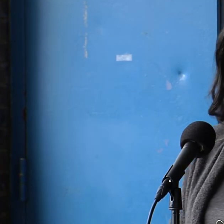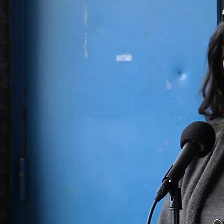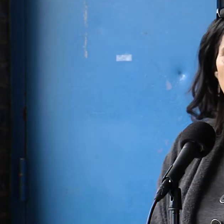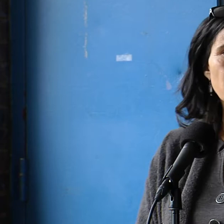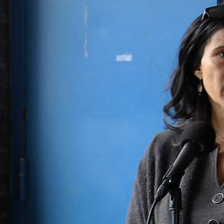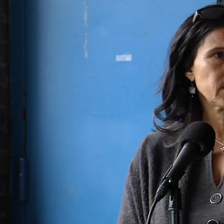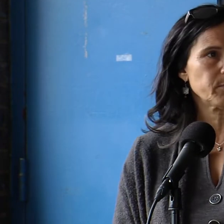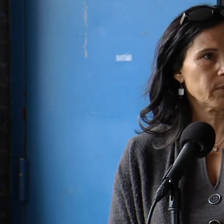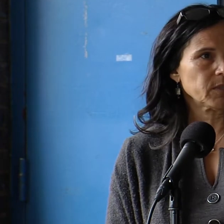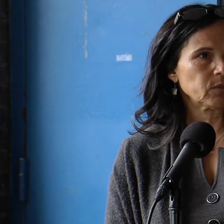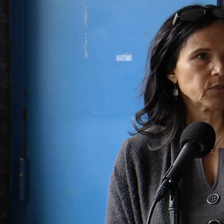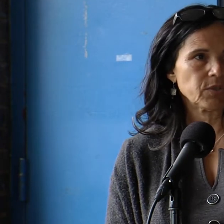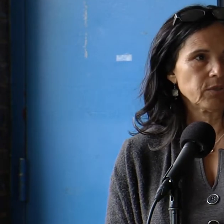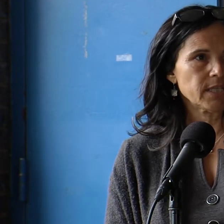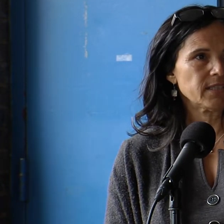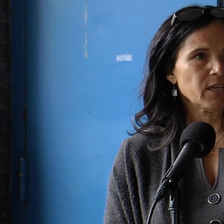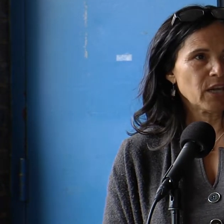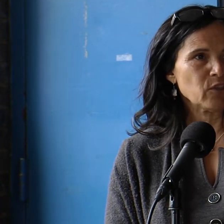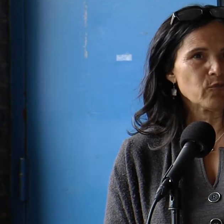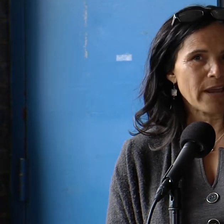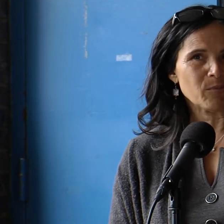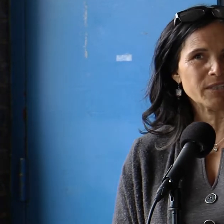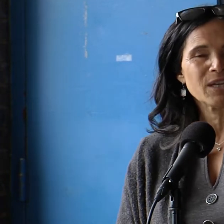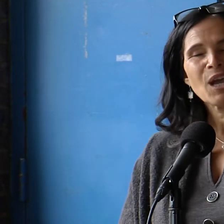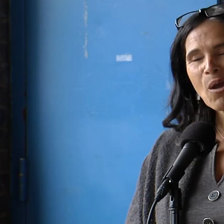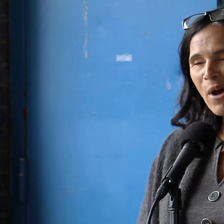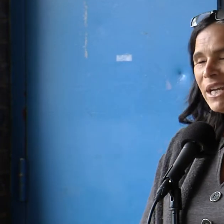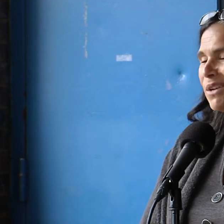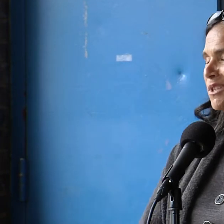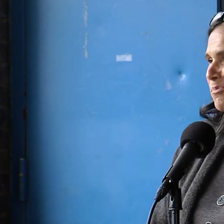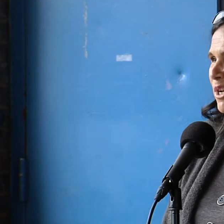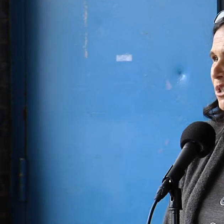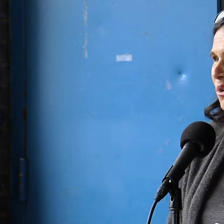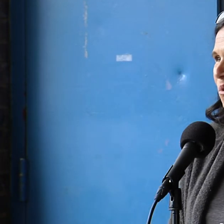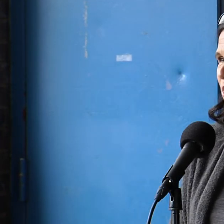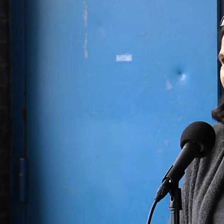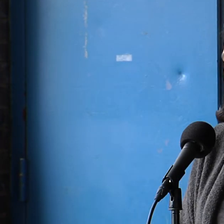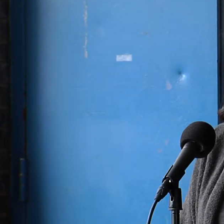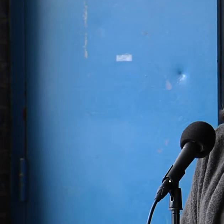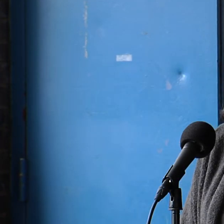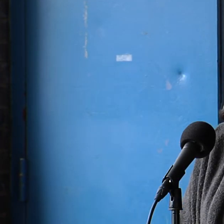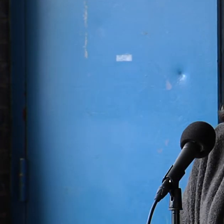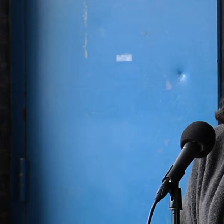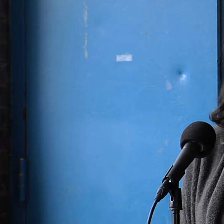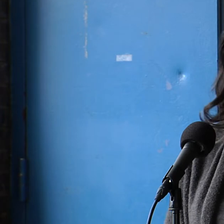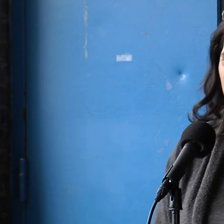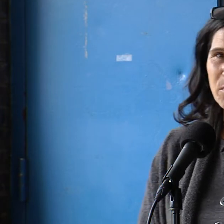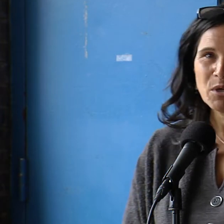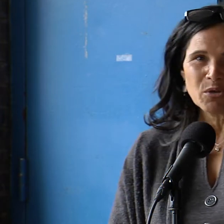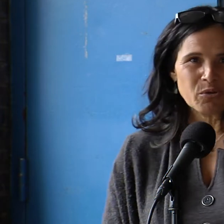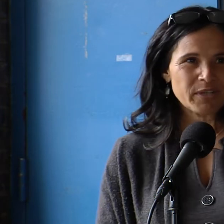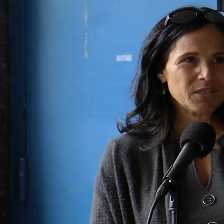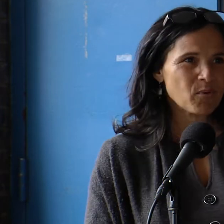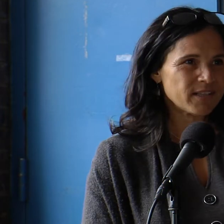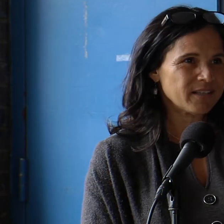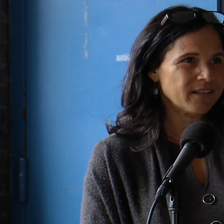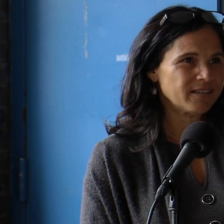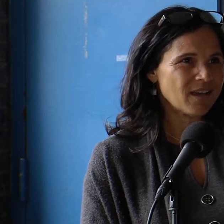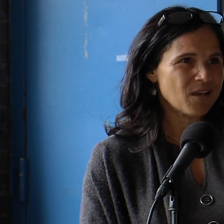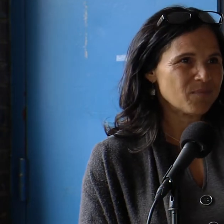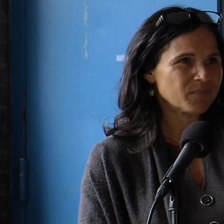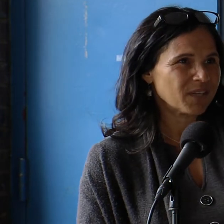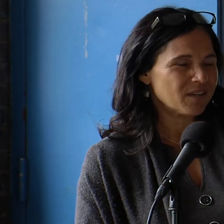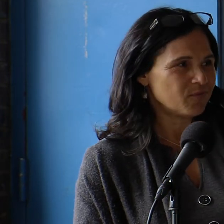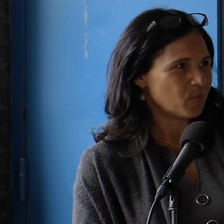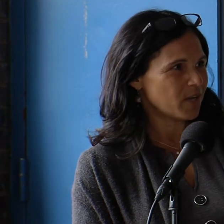doing to support our Boston Public School students and their families. I want to give a special shout-out to Charlie Kim, who is the president